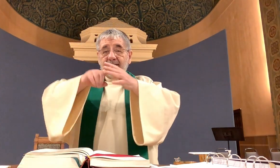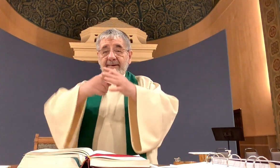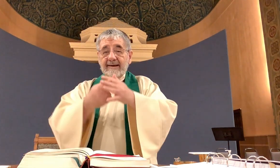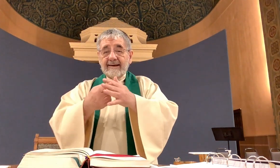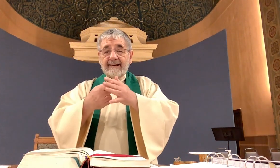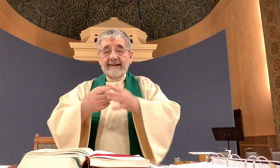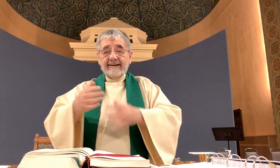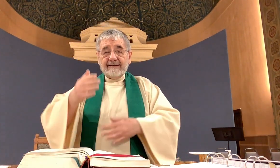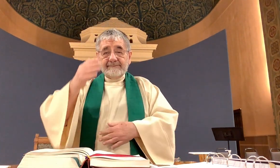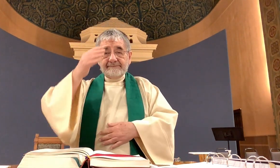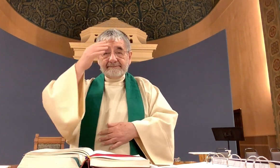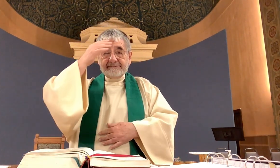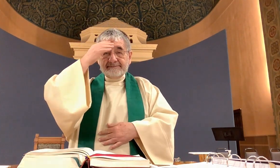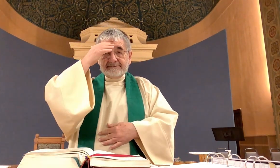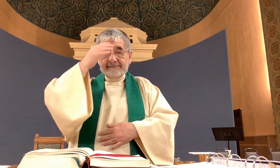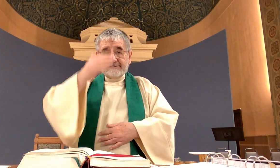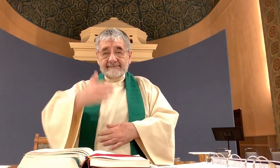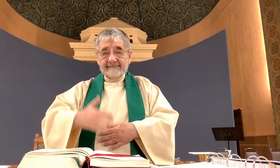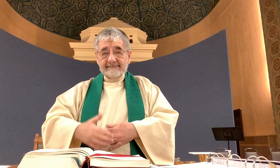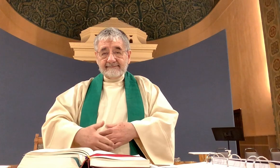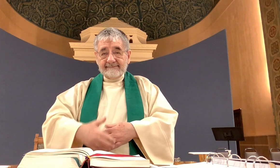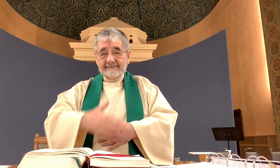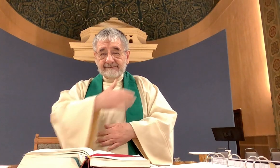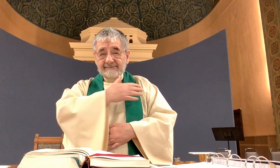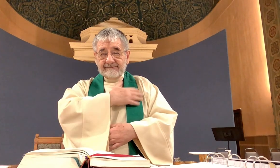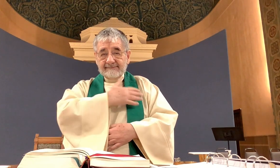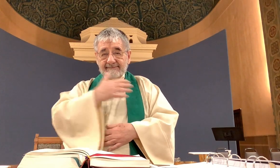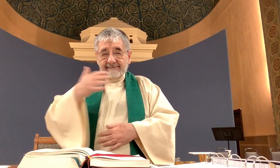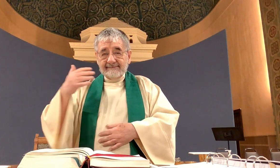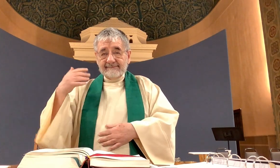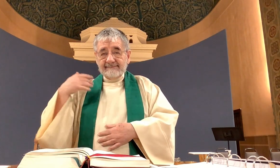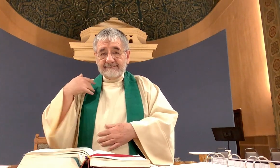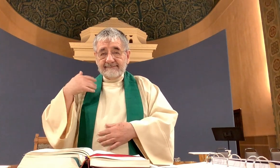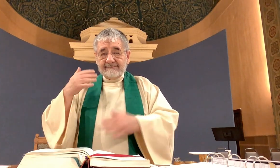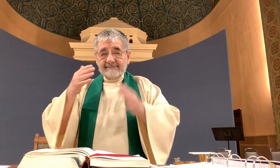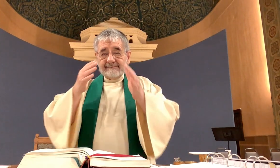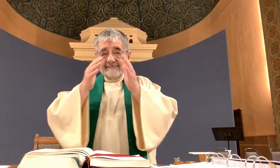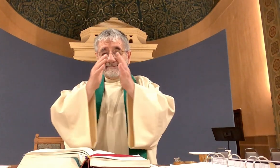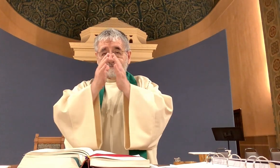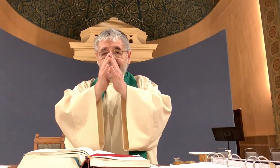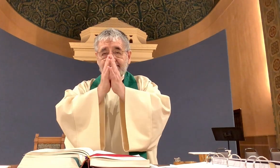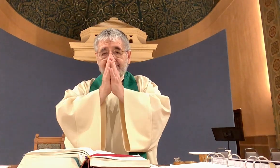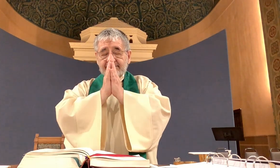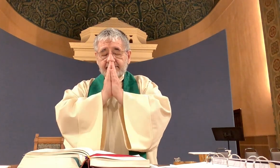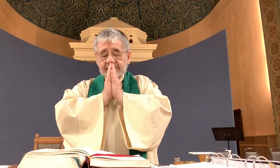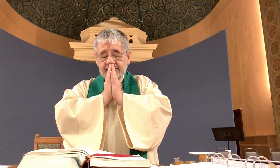We begin in the name of the Father, the Son, and the Holy Spirit. Amen. Amen.